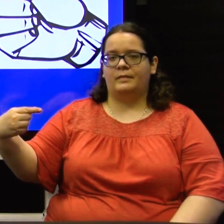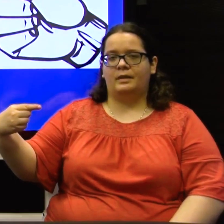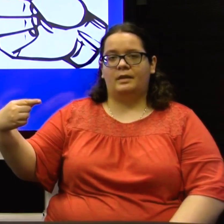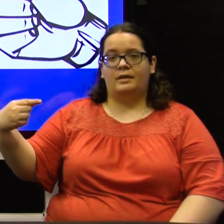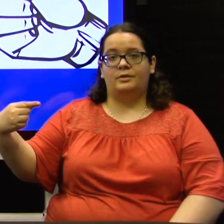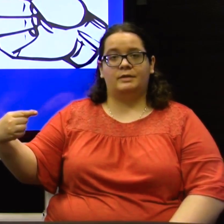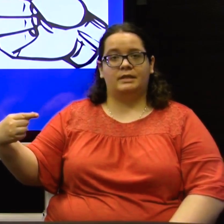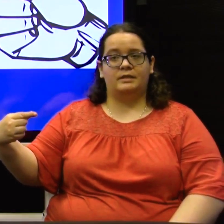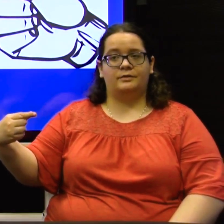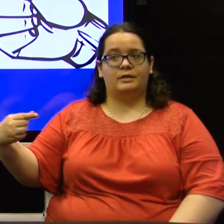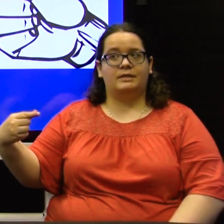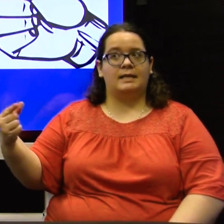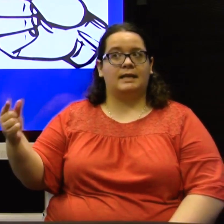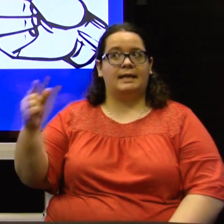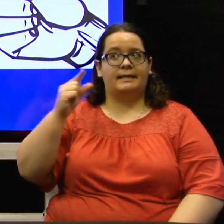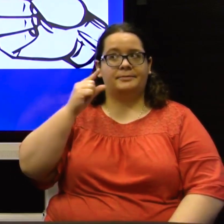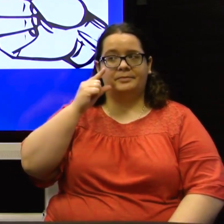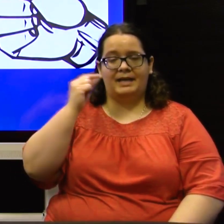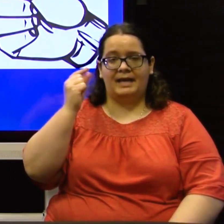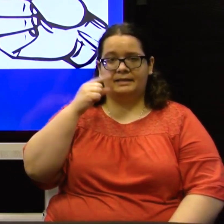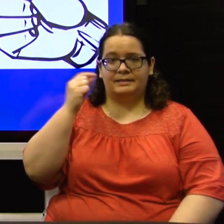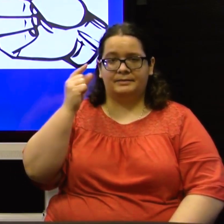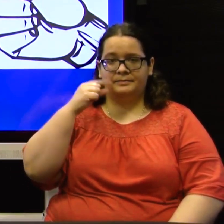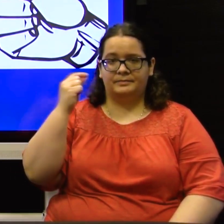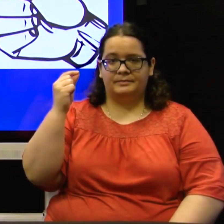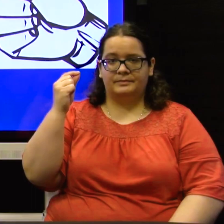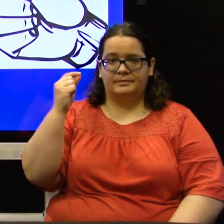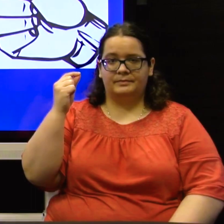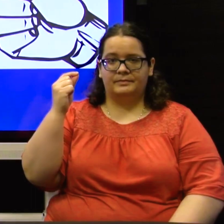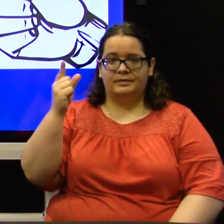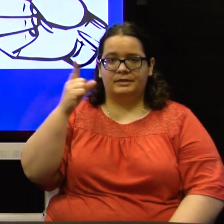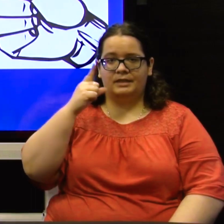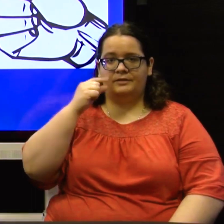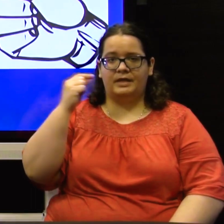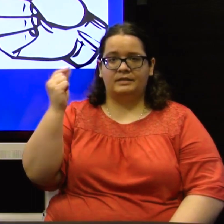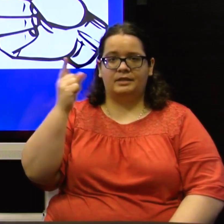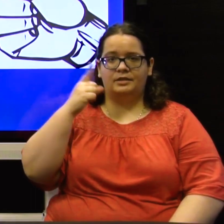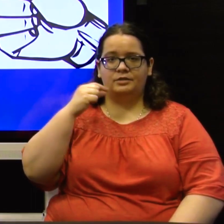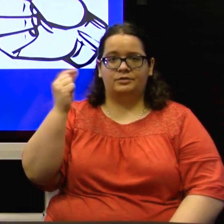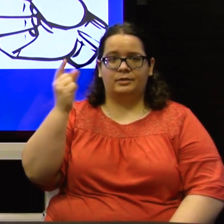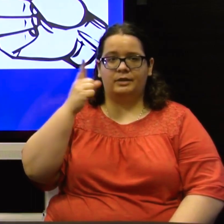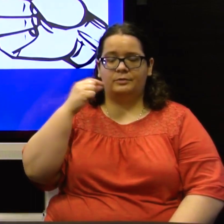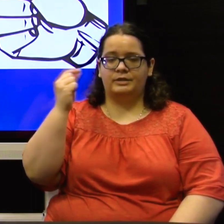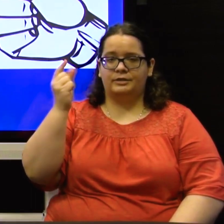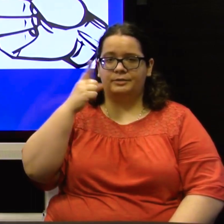And you use this for a sign like cat. Just kind of act like you're stroking a whisker.